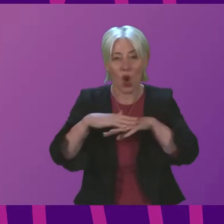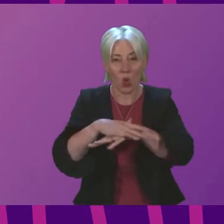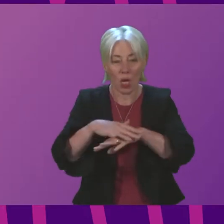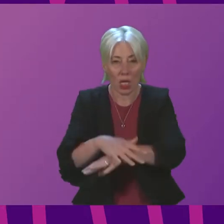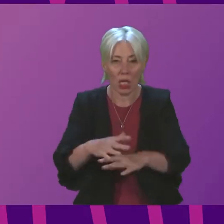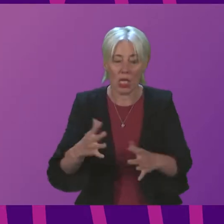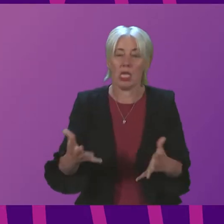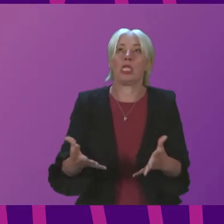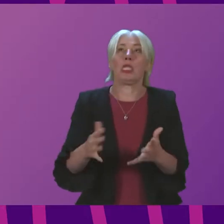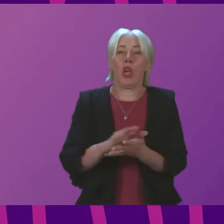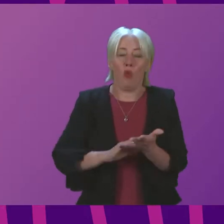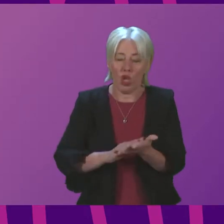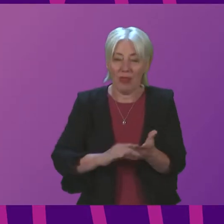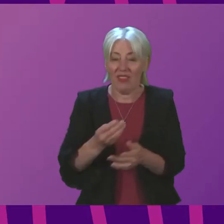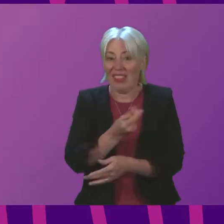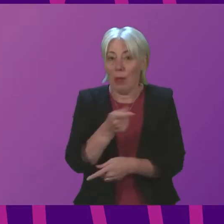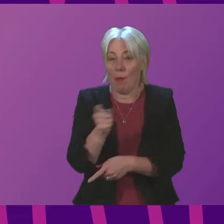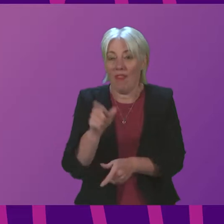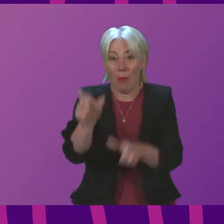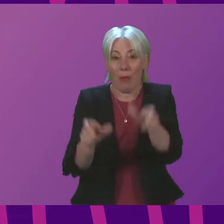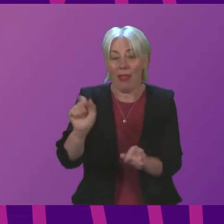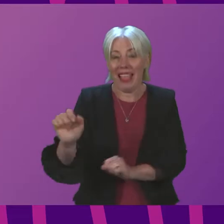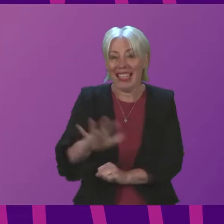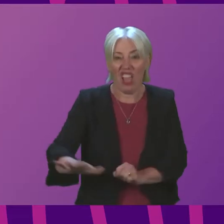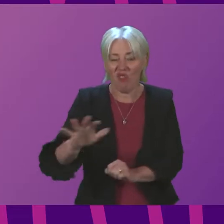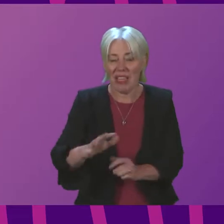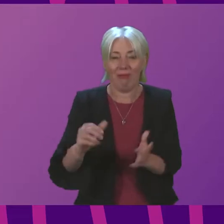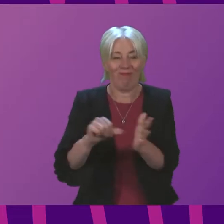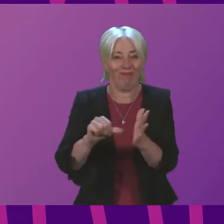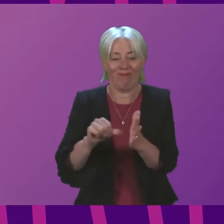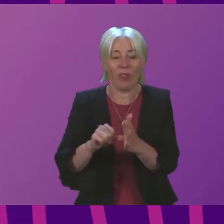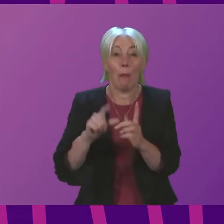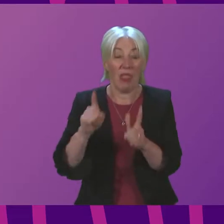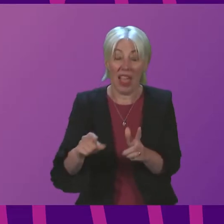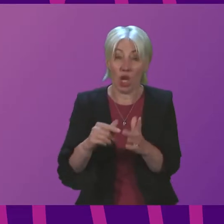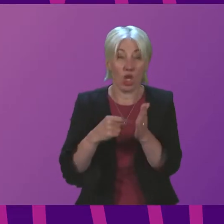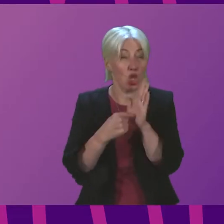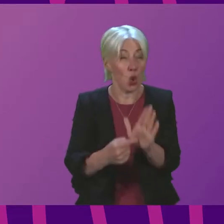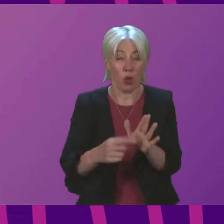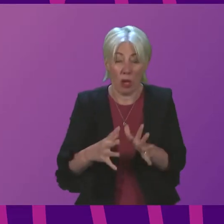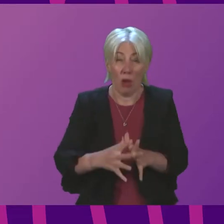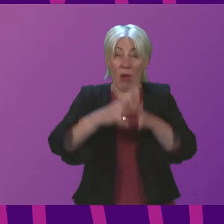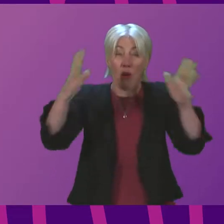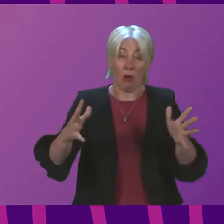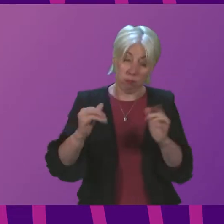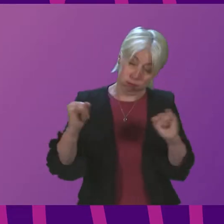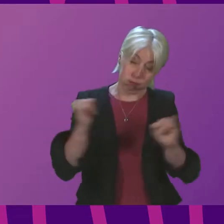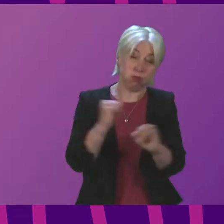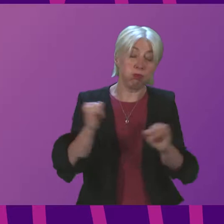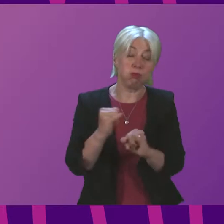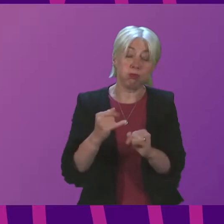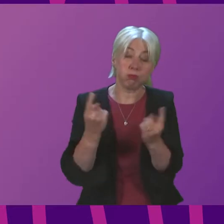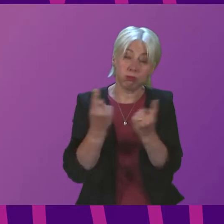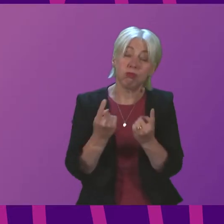a significant proportion of his constituency but they were an indication of the magnitude and the severity of the incident that such